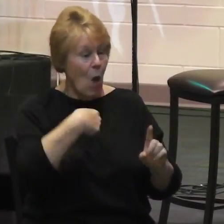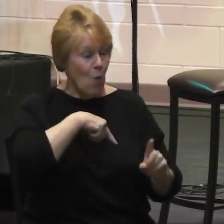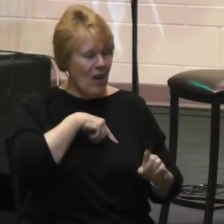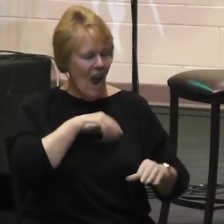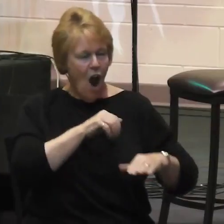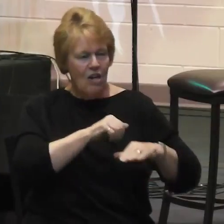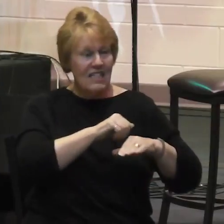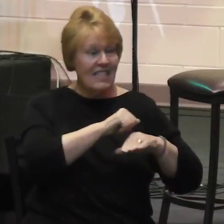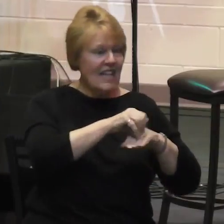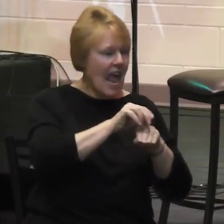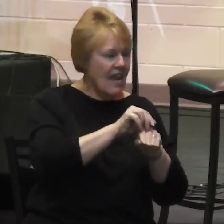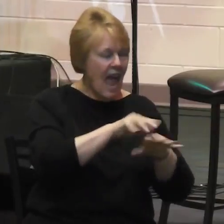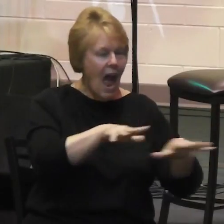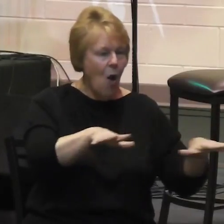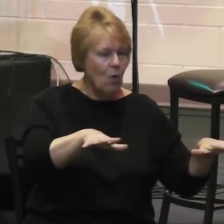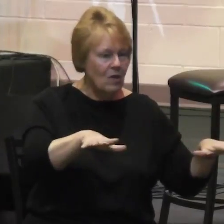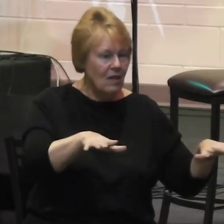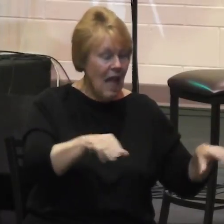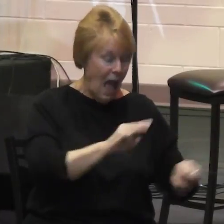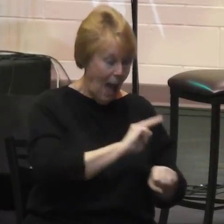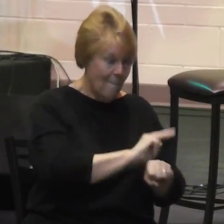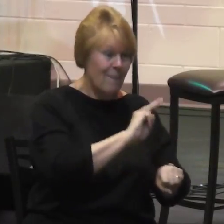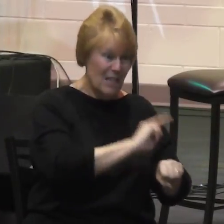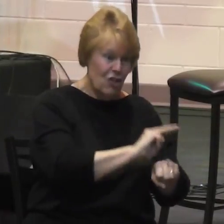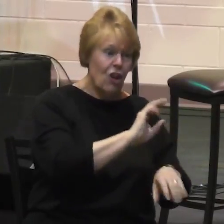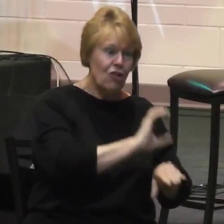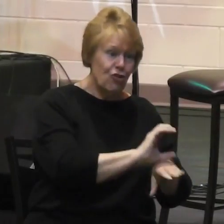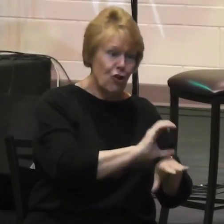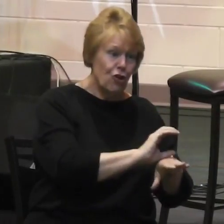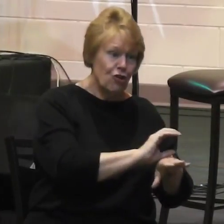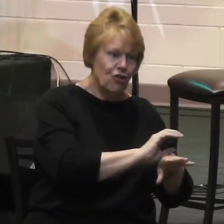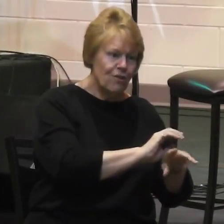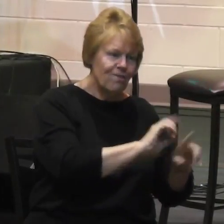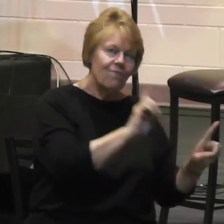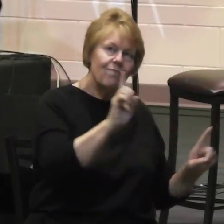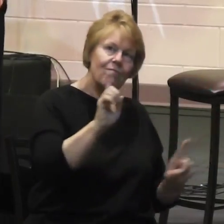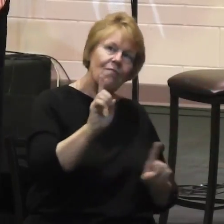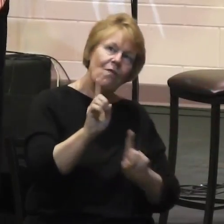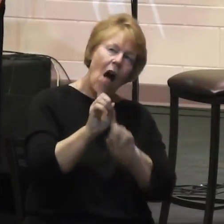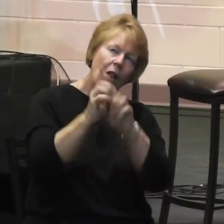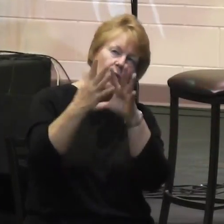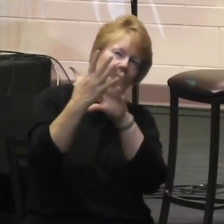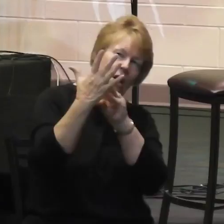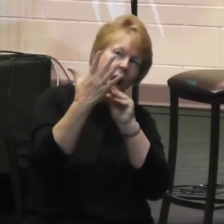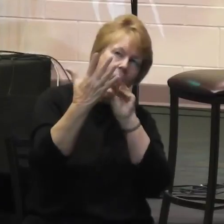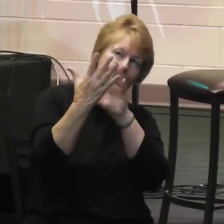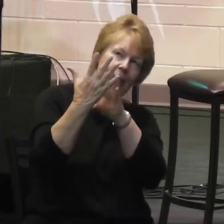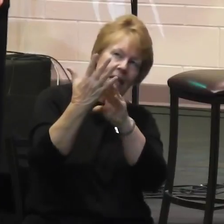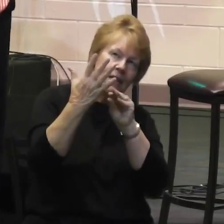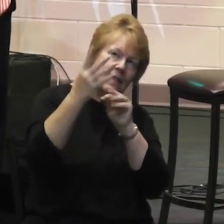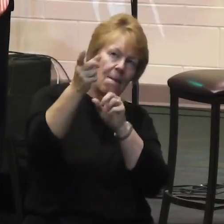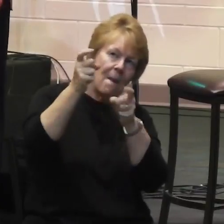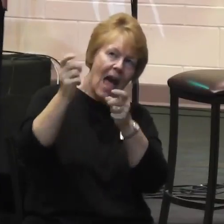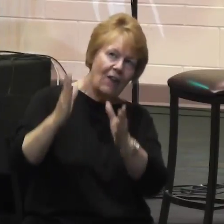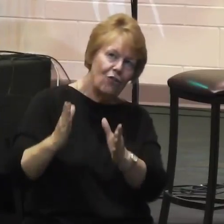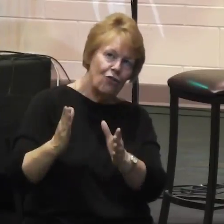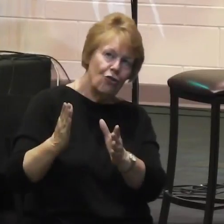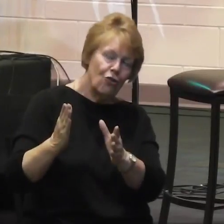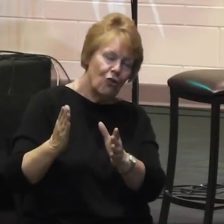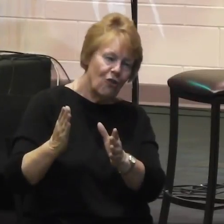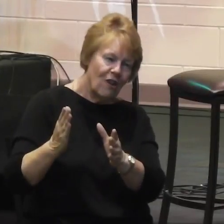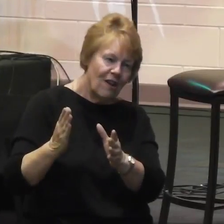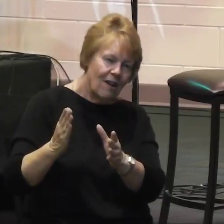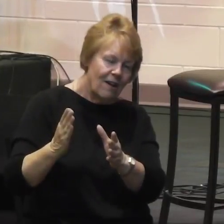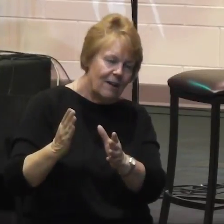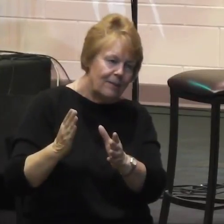And a missional church takes after the master. And if we are to study the master and his expression of his mission,